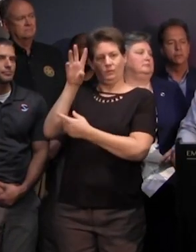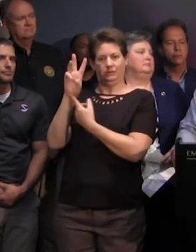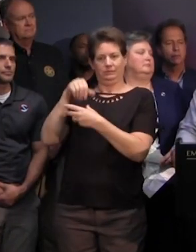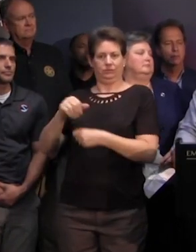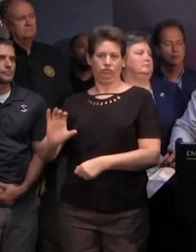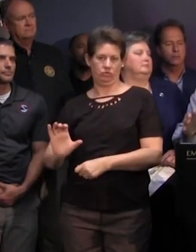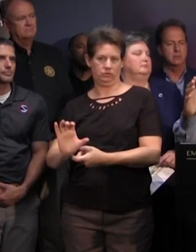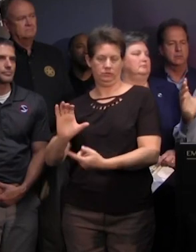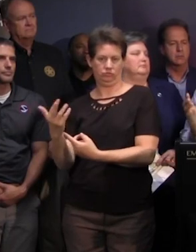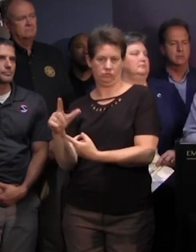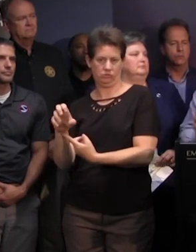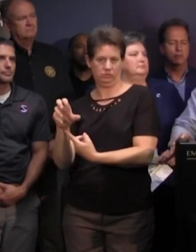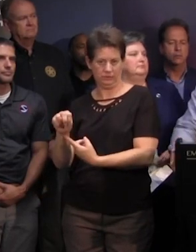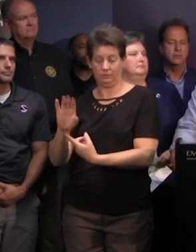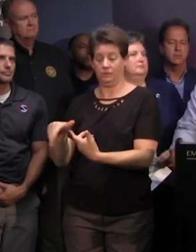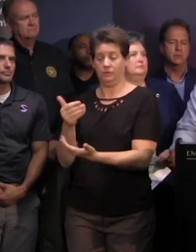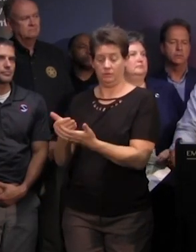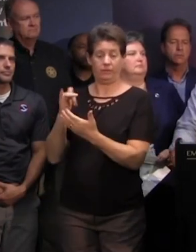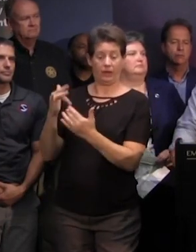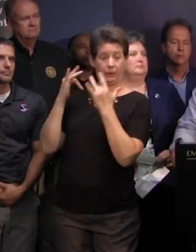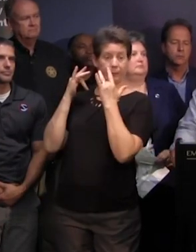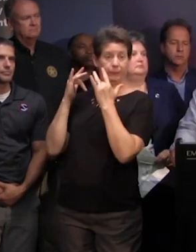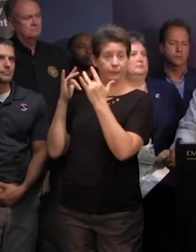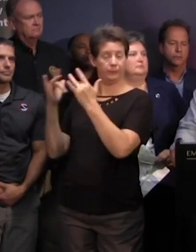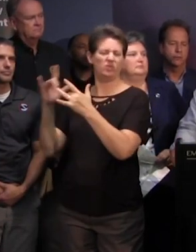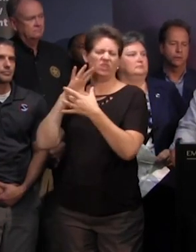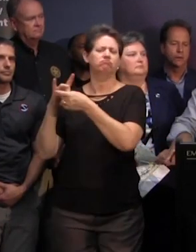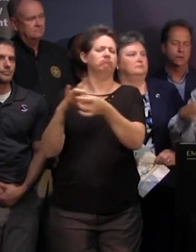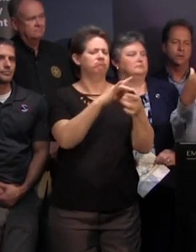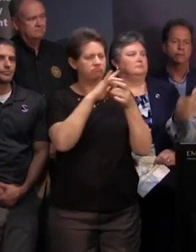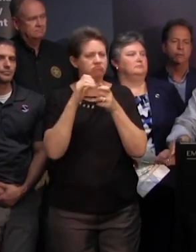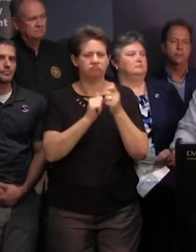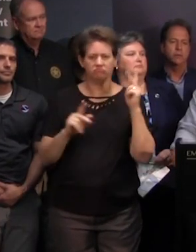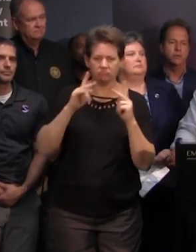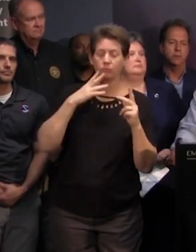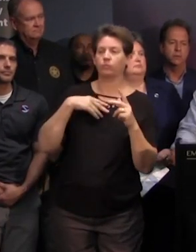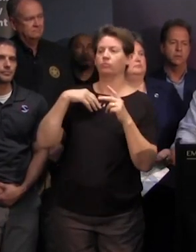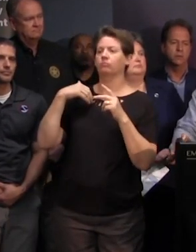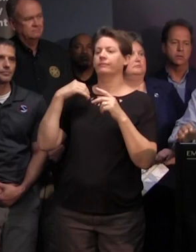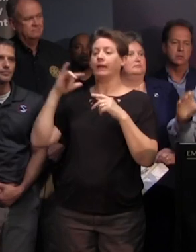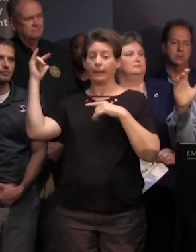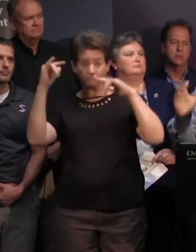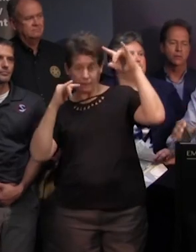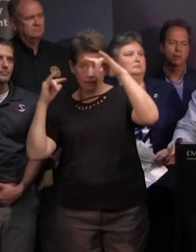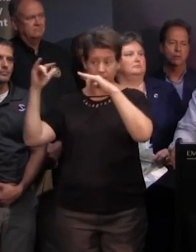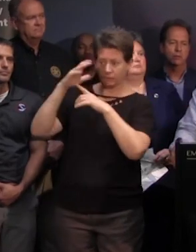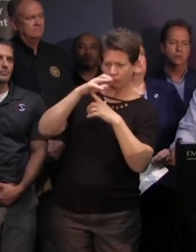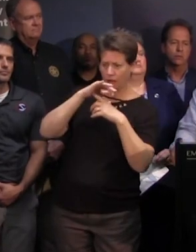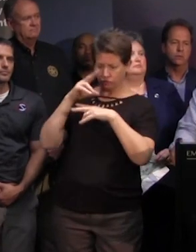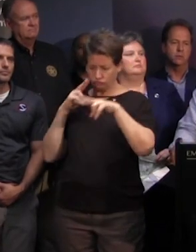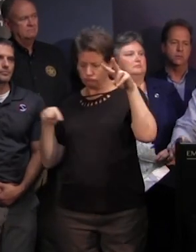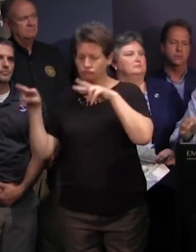once we have completed that flush working with our partners we will have aviation units to make sure that those lanes are